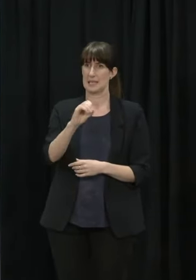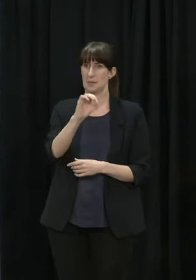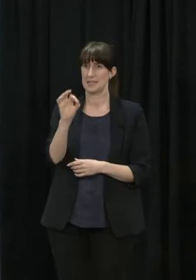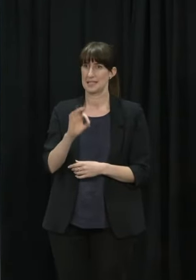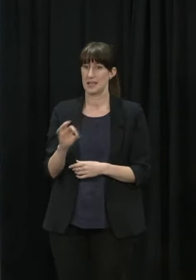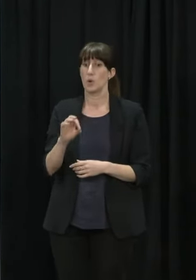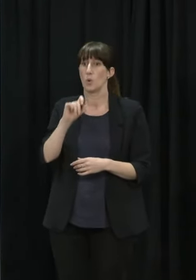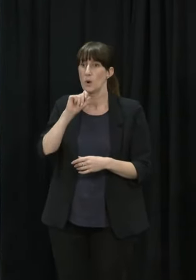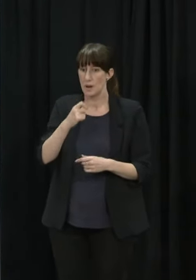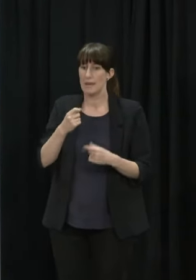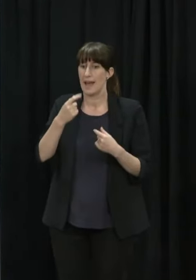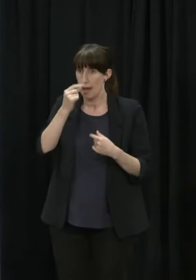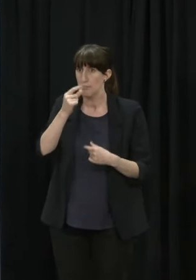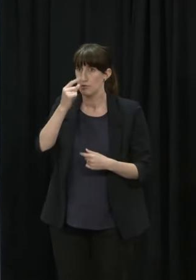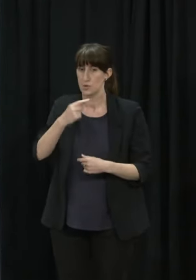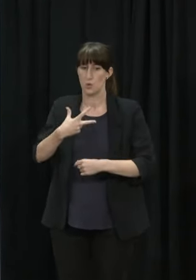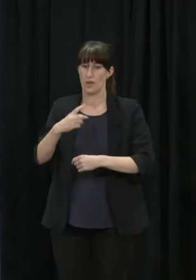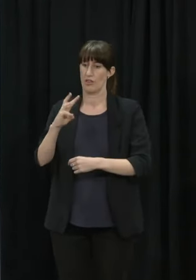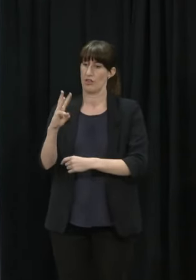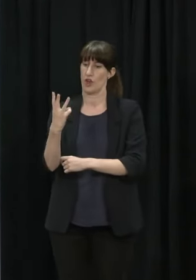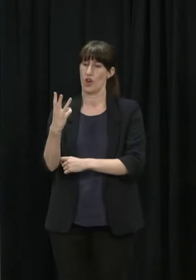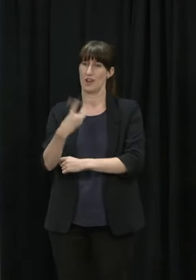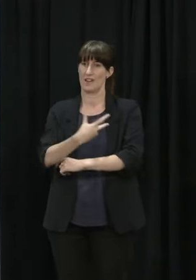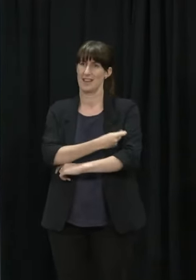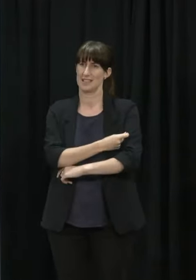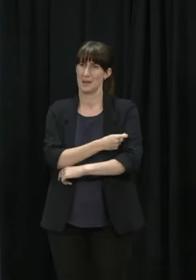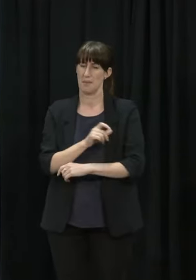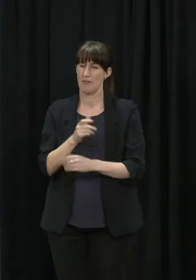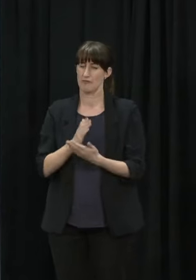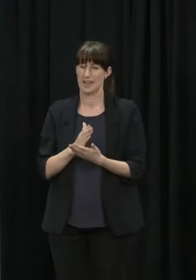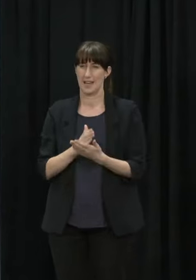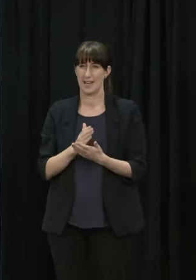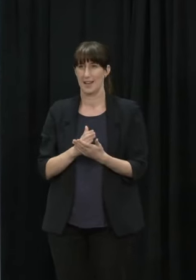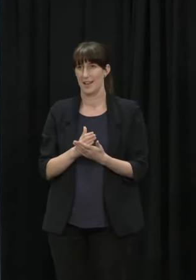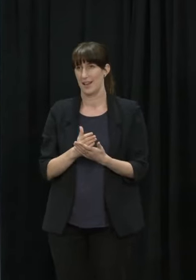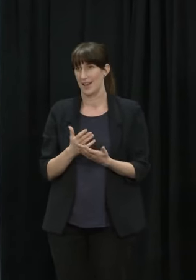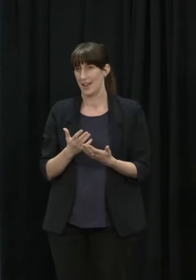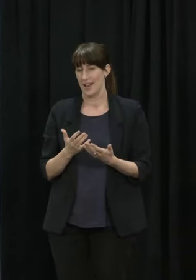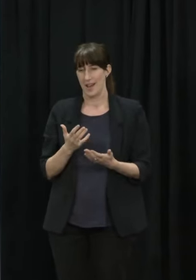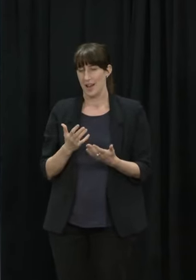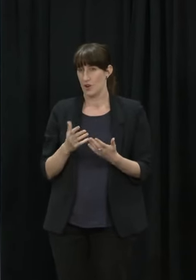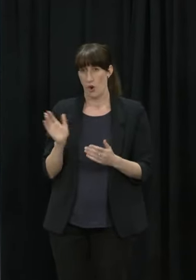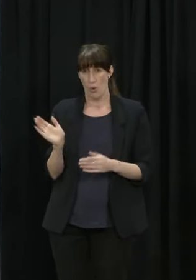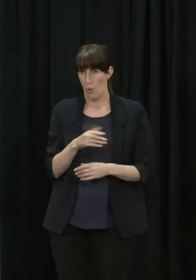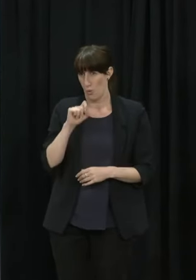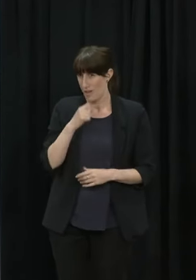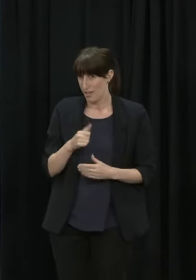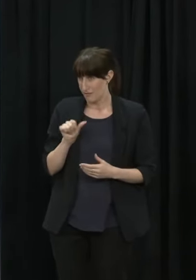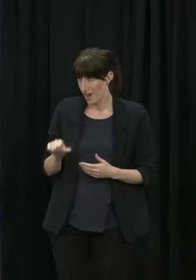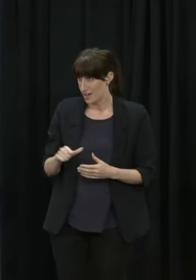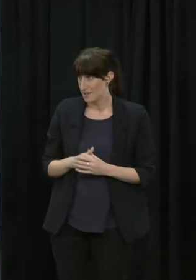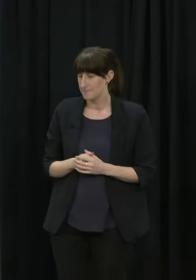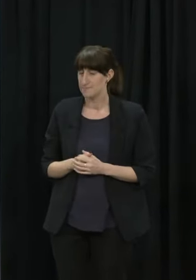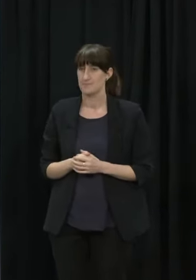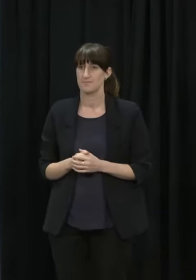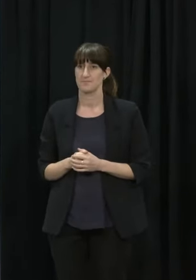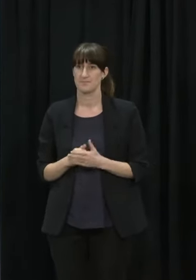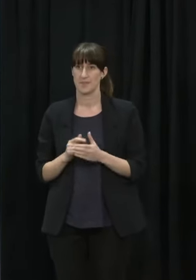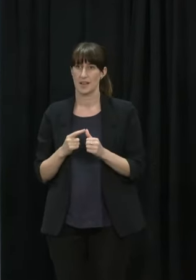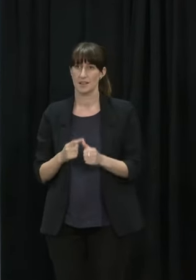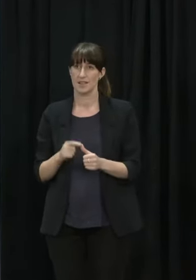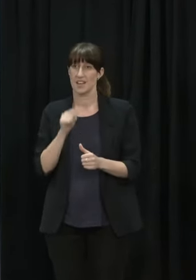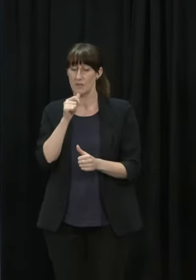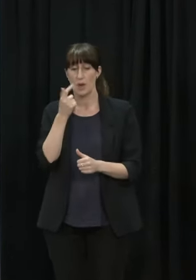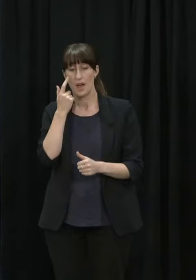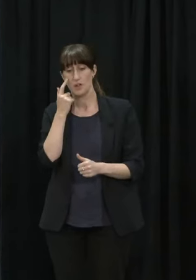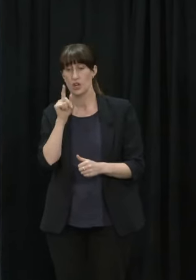be eligible by then but probably 70% 60% have taken it up right if we look at our delta outbreak in Auckland every percentage